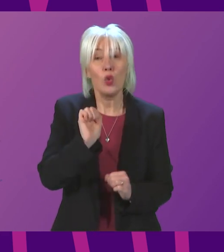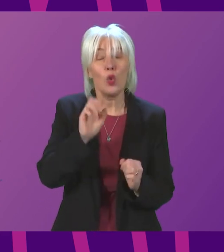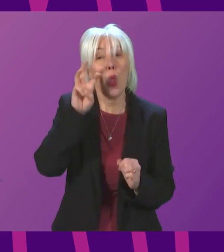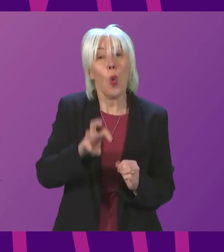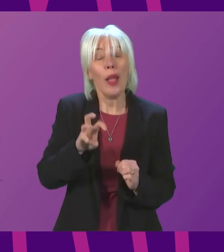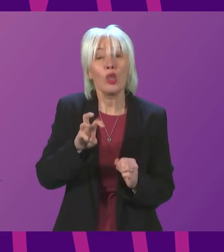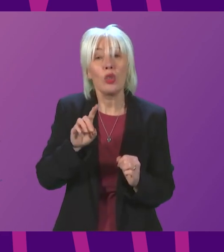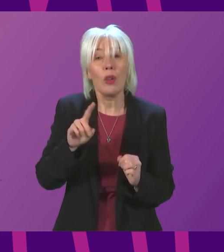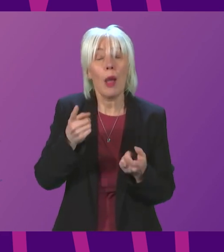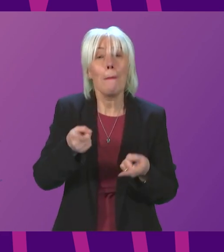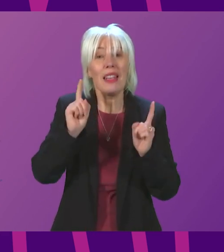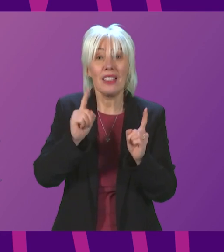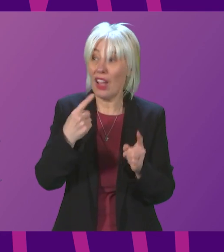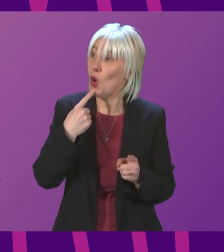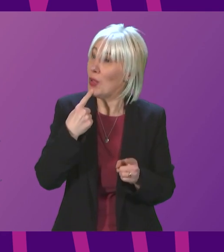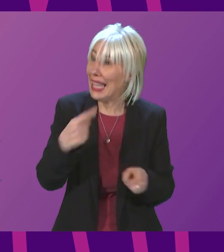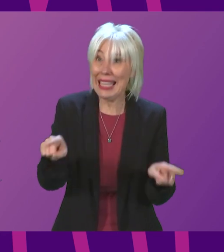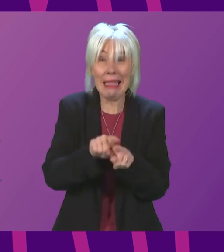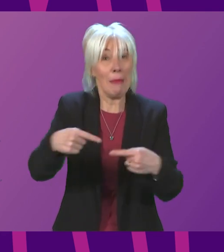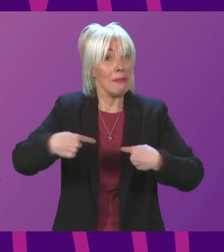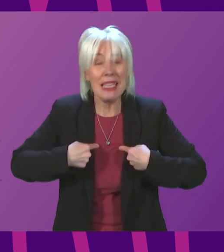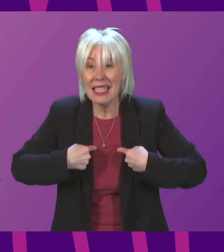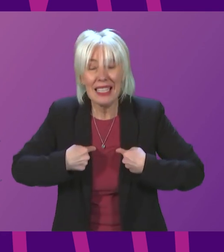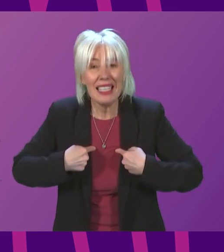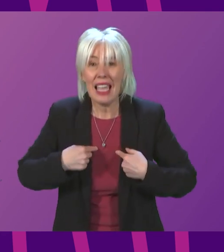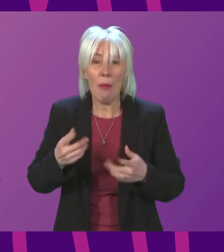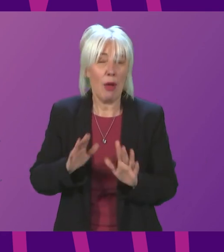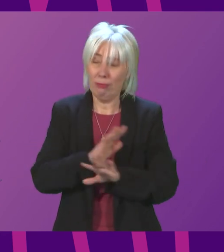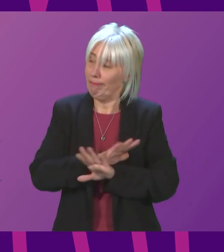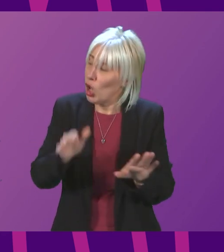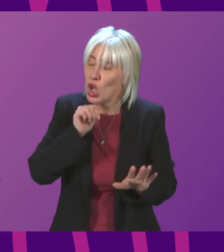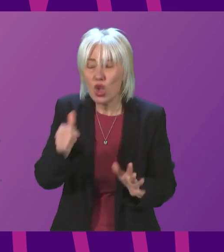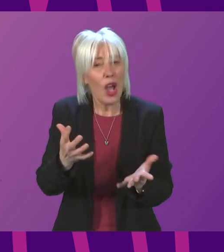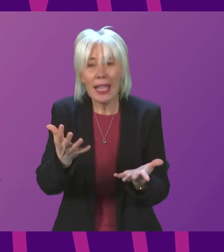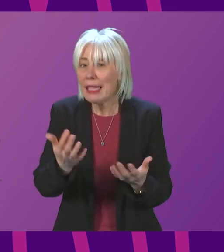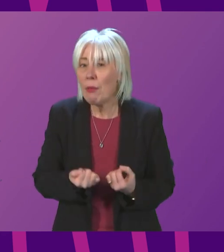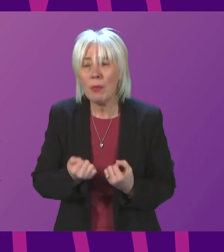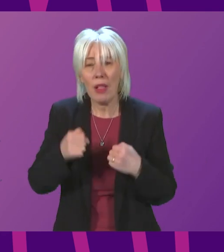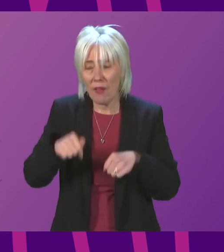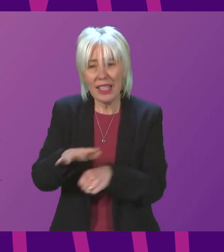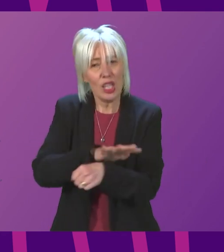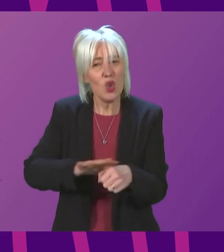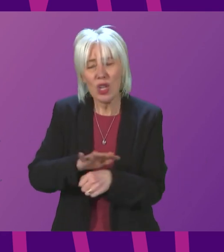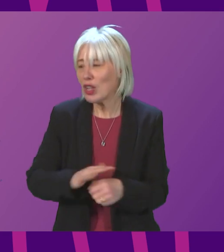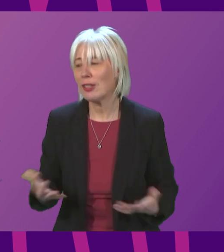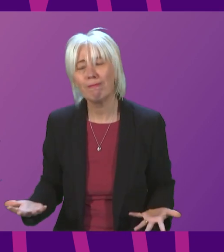Mark Drakeford, who makes exactly the points I am making about the complete unacceptability of this position. So, I